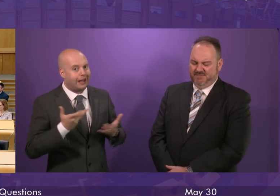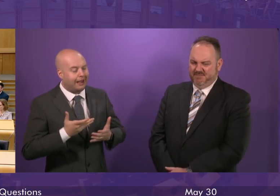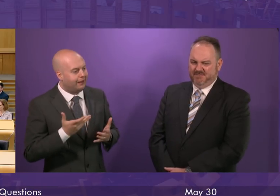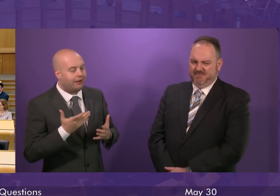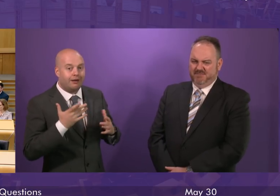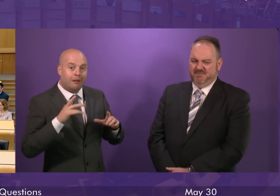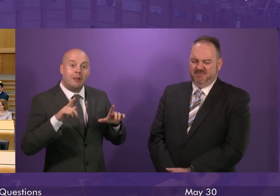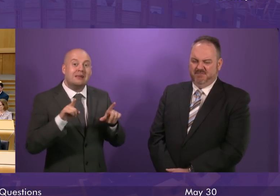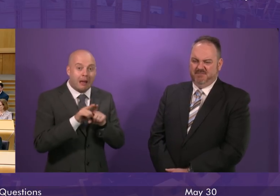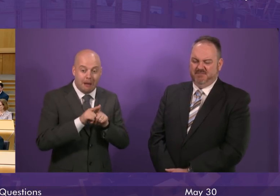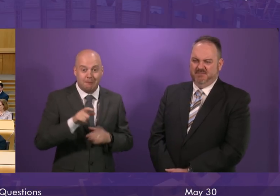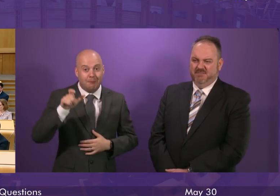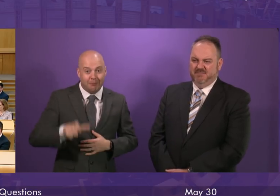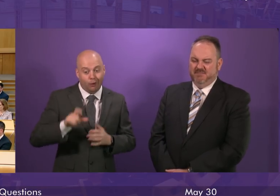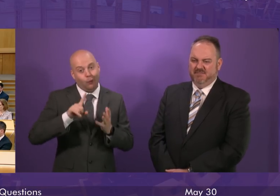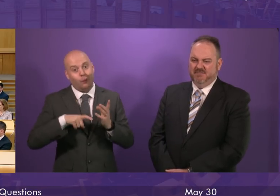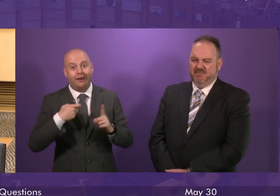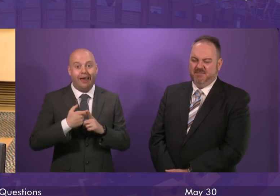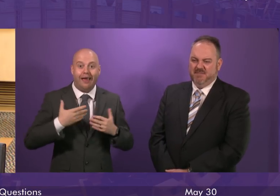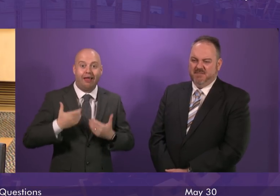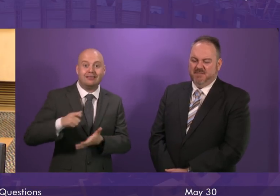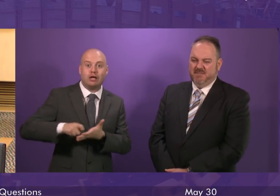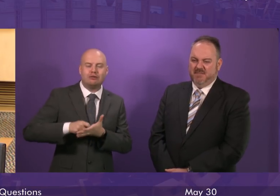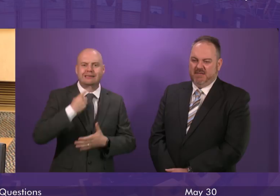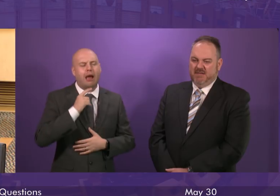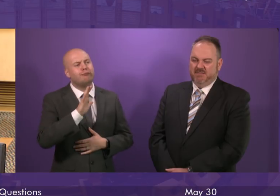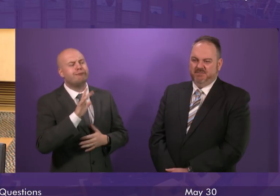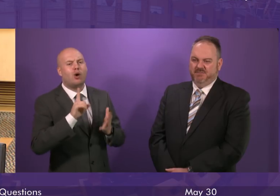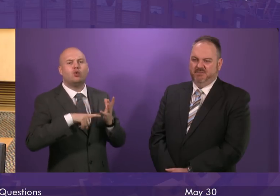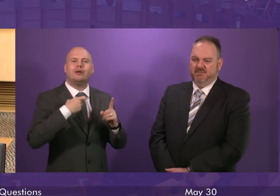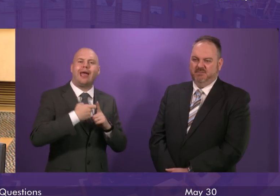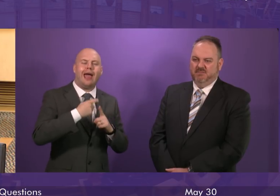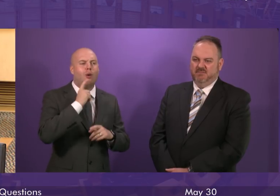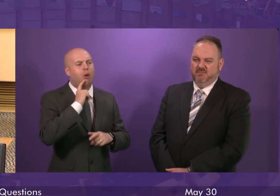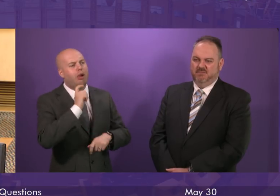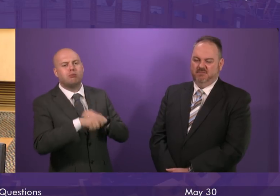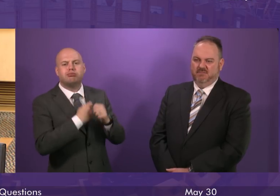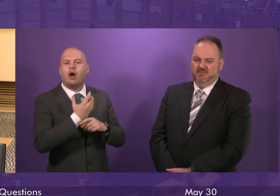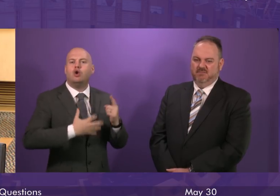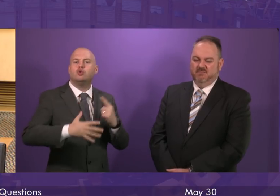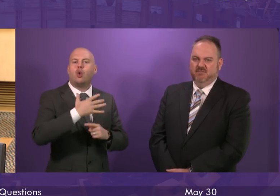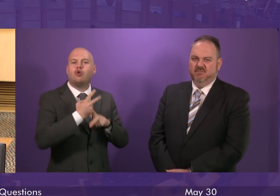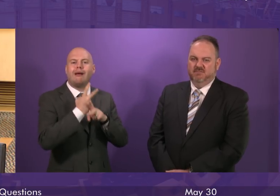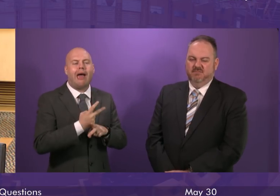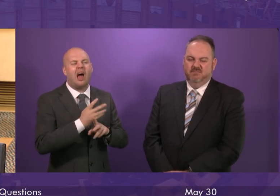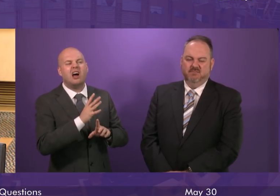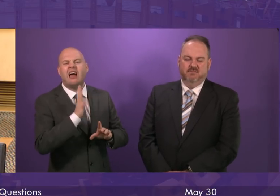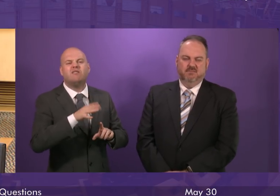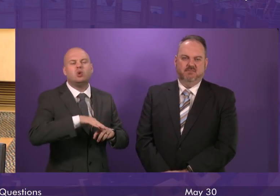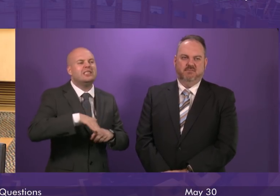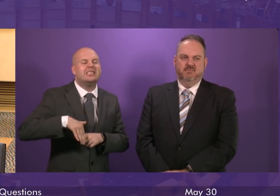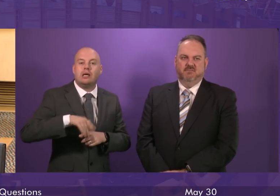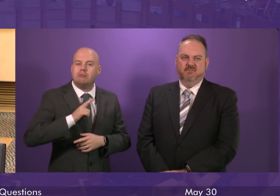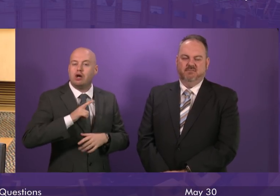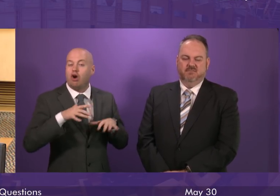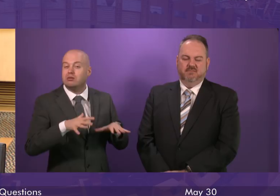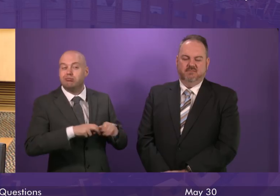Secretary who said that the UK government plans to reform social care have had to be put on the back burner because of Brexit.